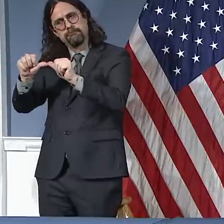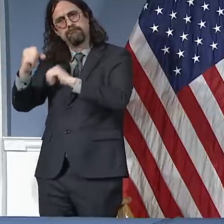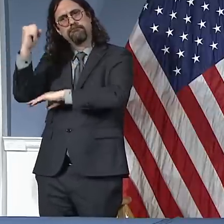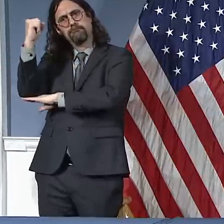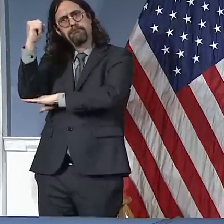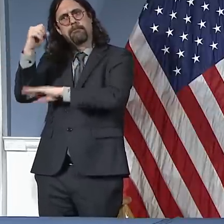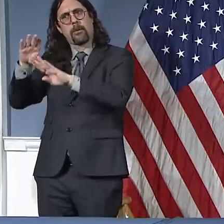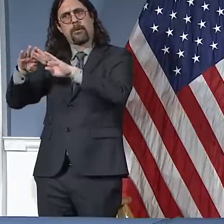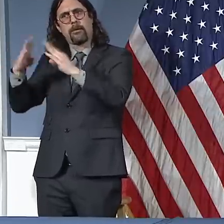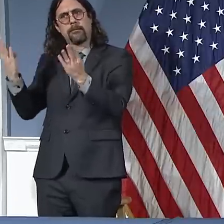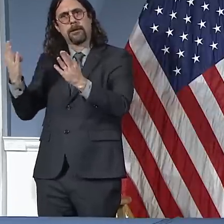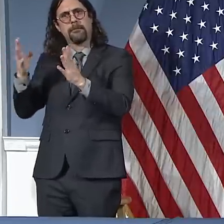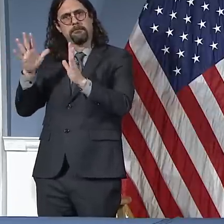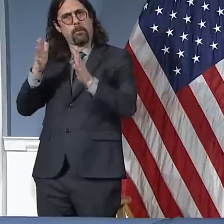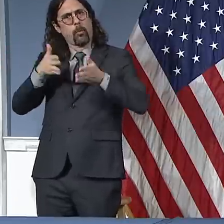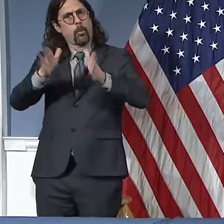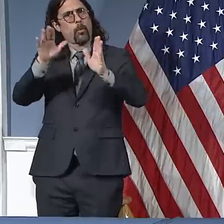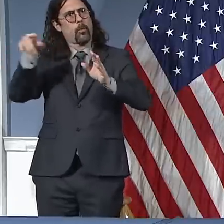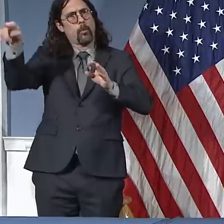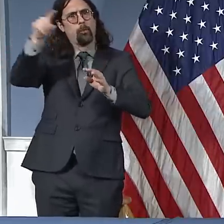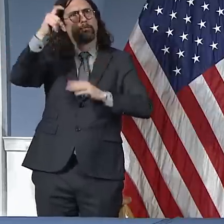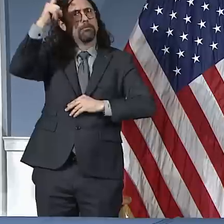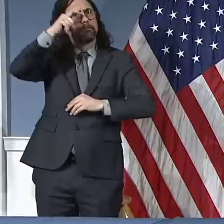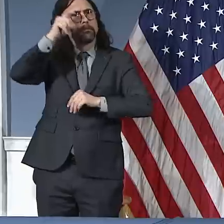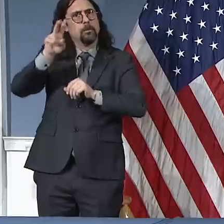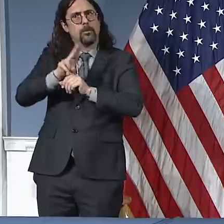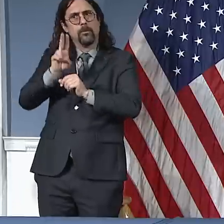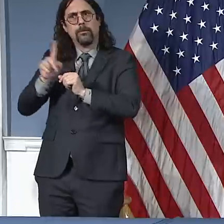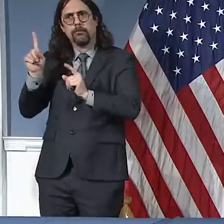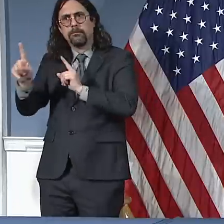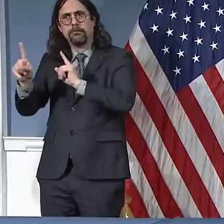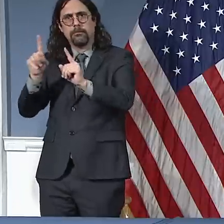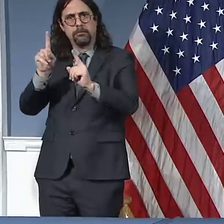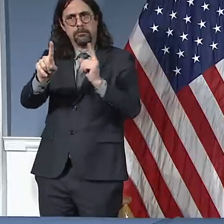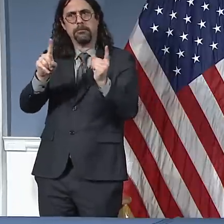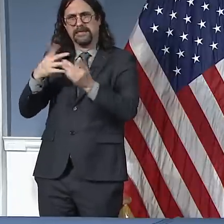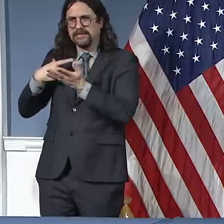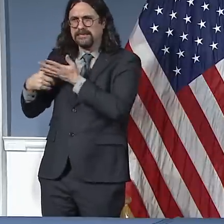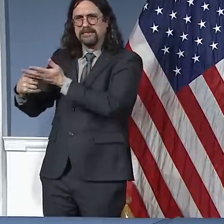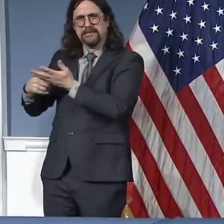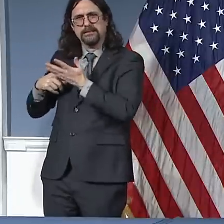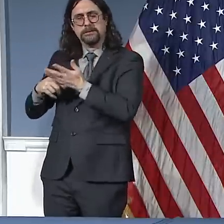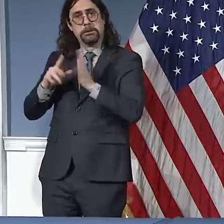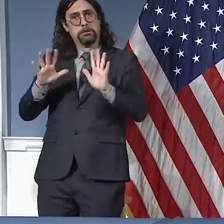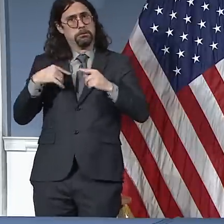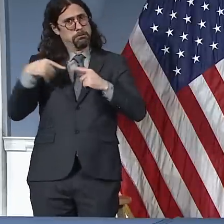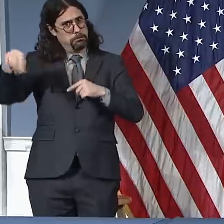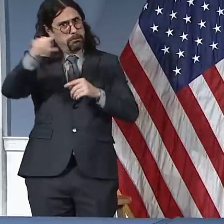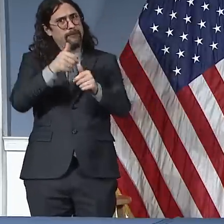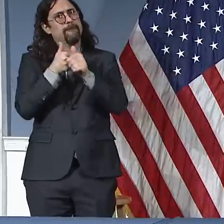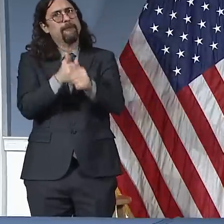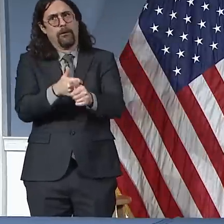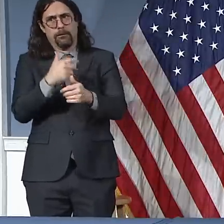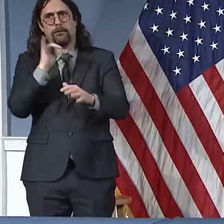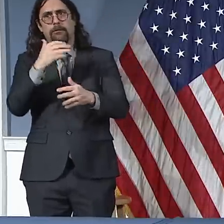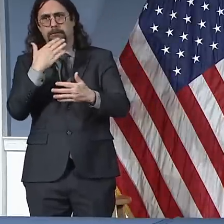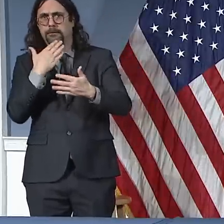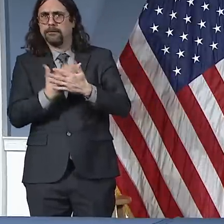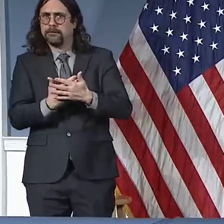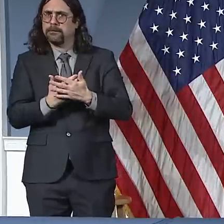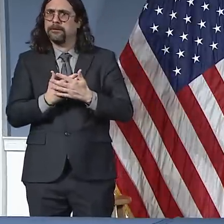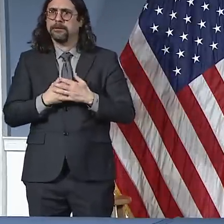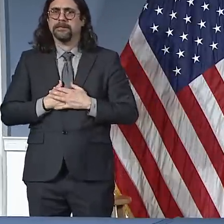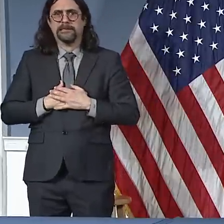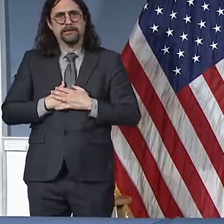if people are not abiding by the rules, if they're not listening to the warnings, we may get to the point in just days where we have to close the playgrounds